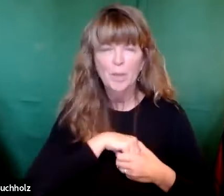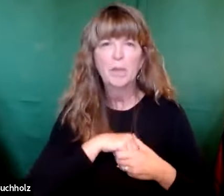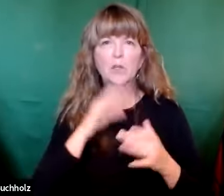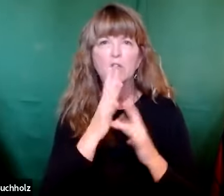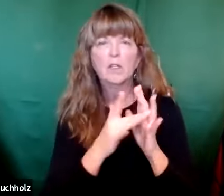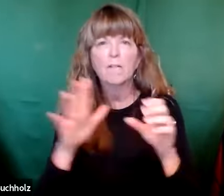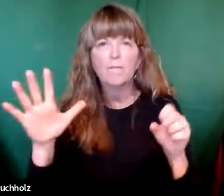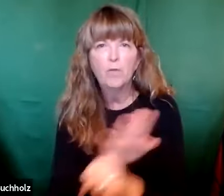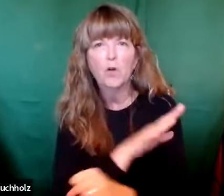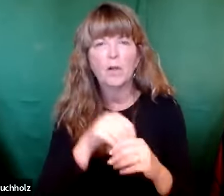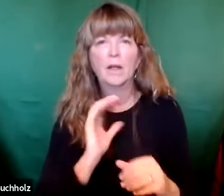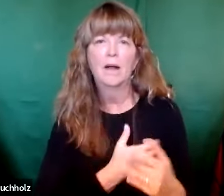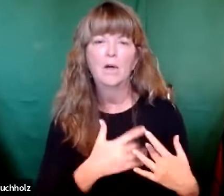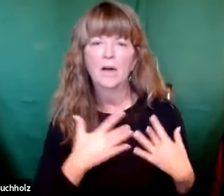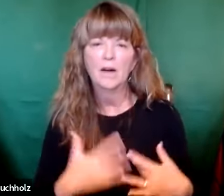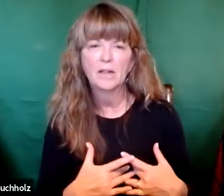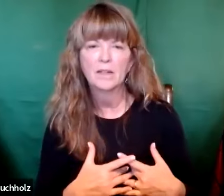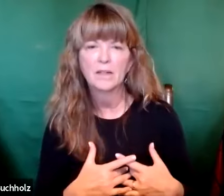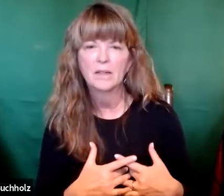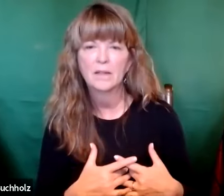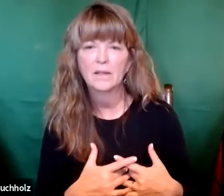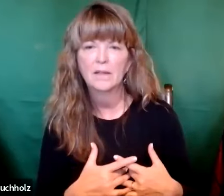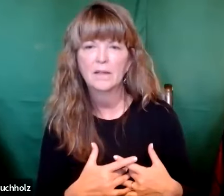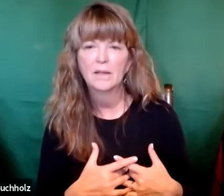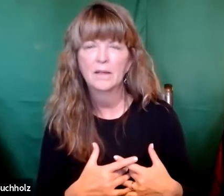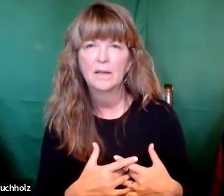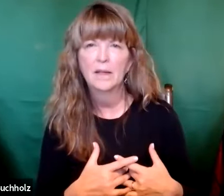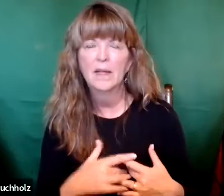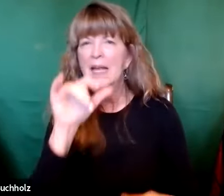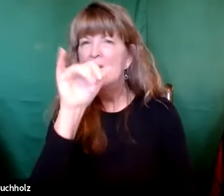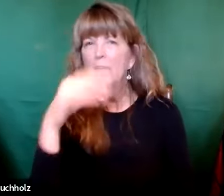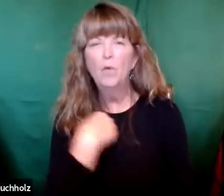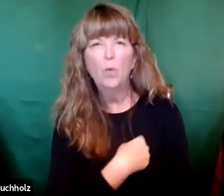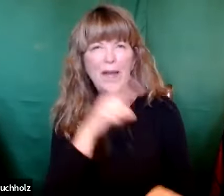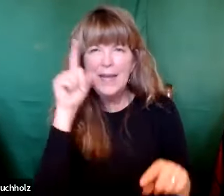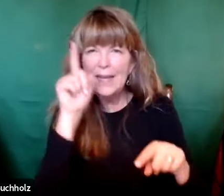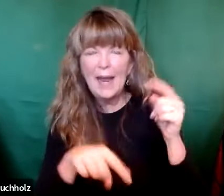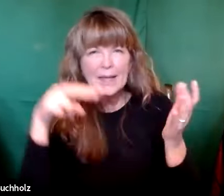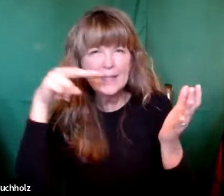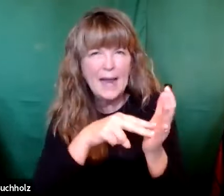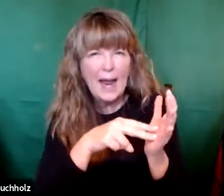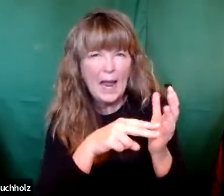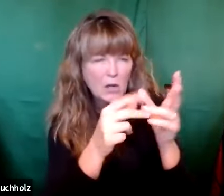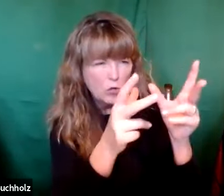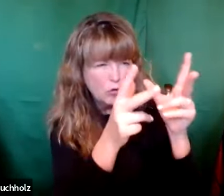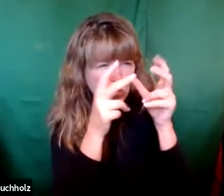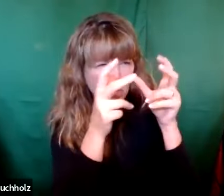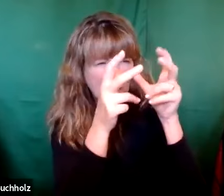to clean up our hearts before we can welcome him fully into our lives.